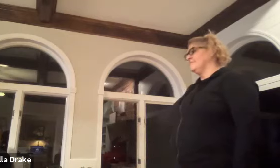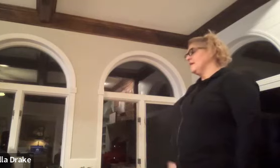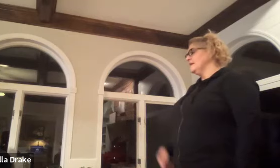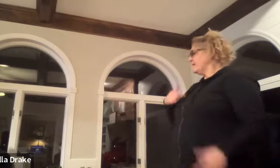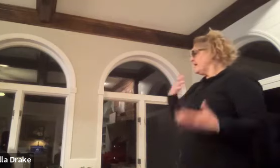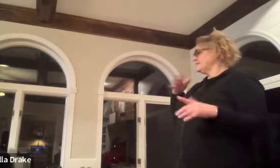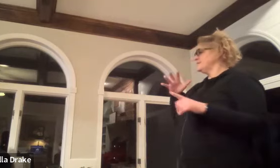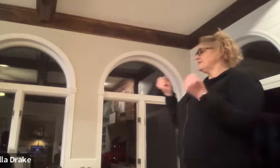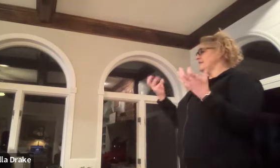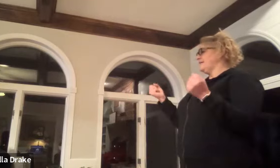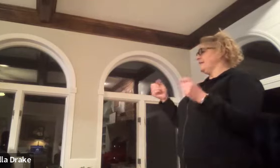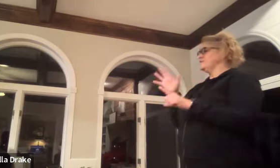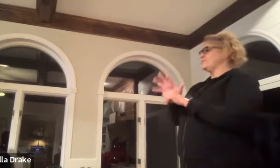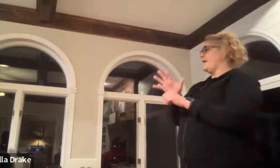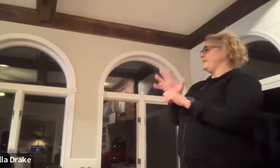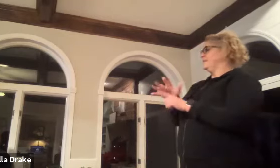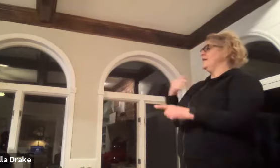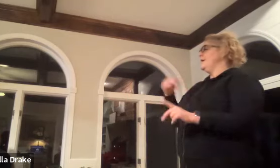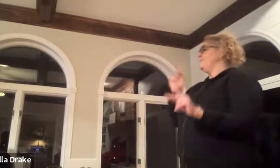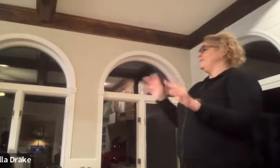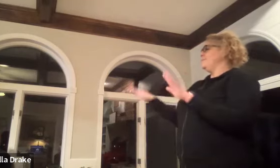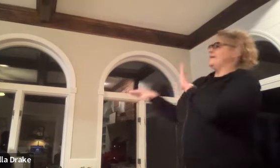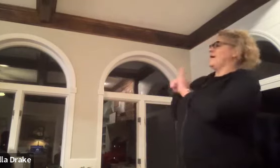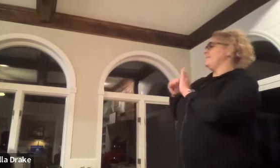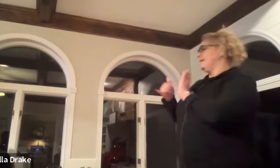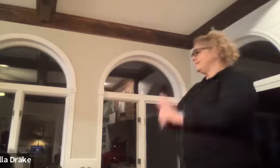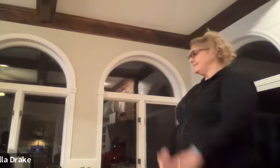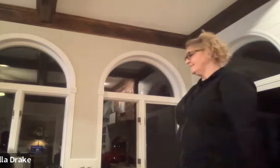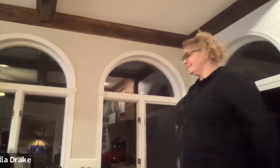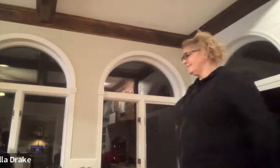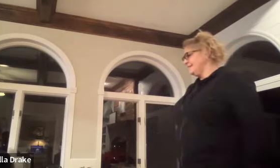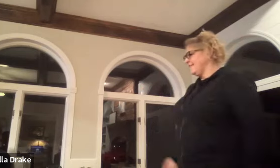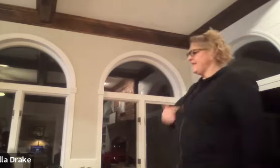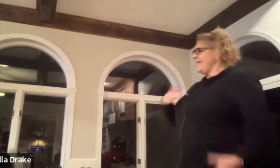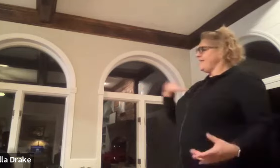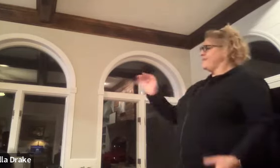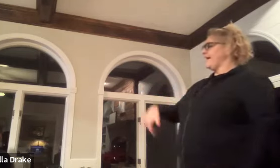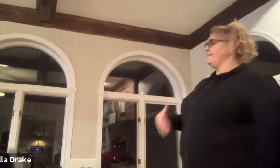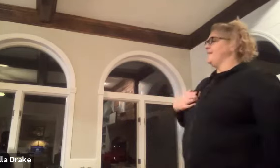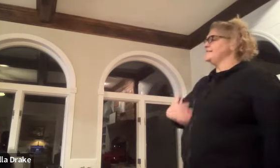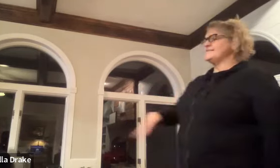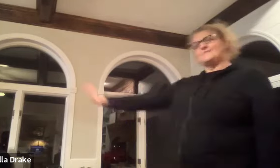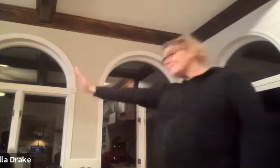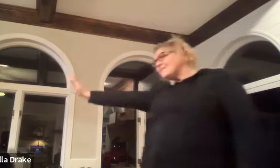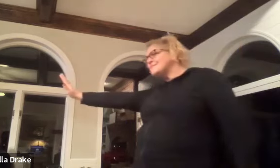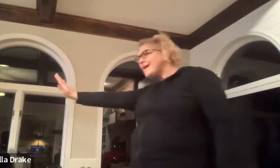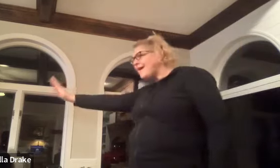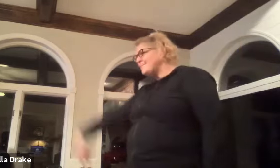it's because sign language is popular and people want to copy it and they like that they like to say stop